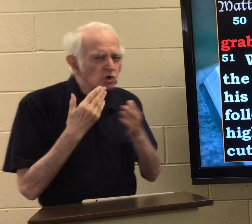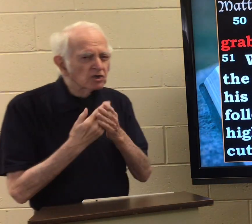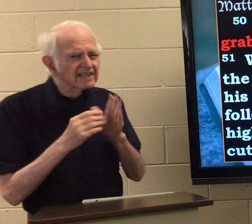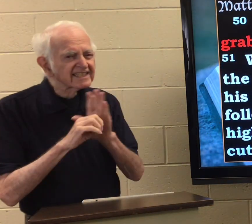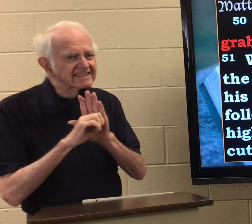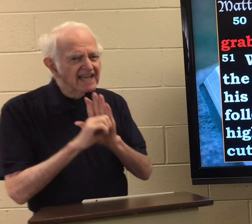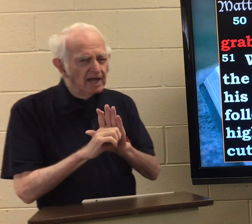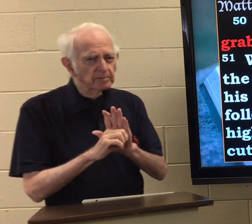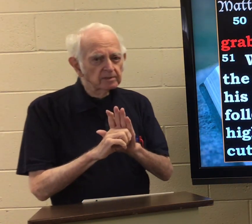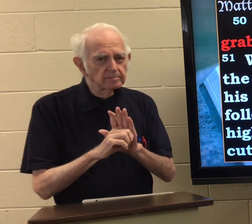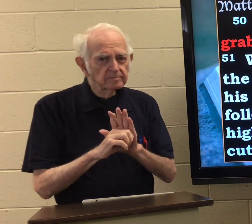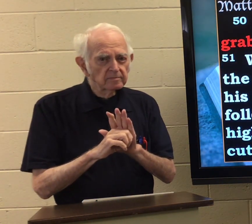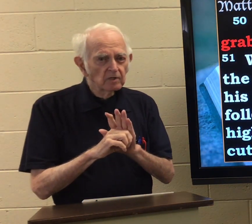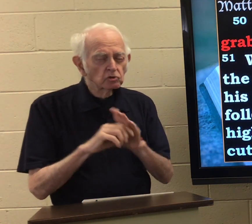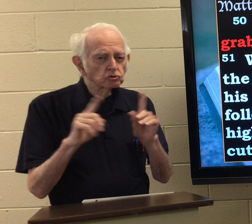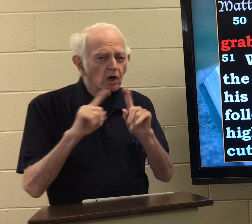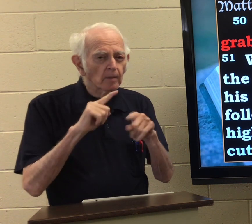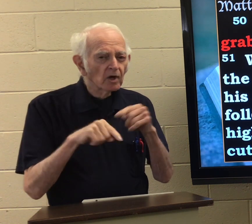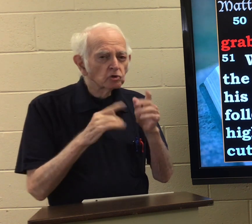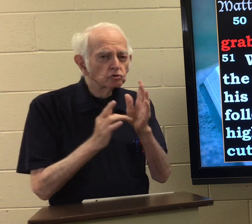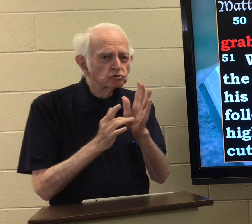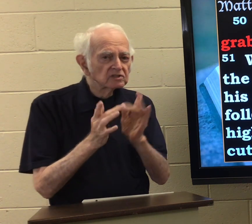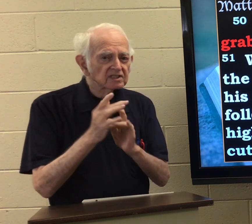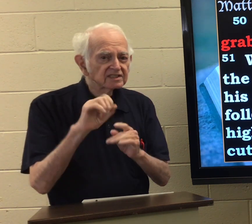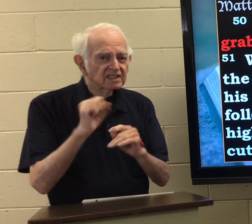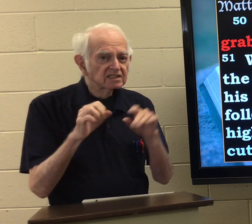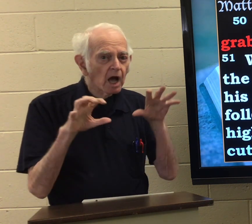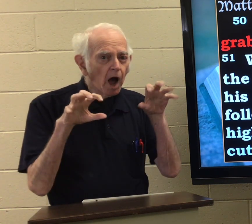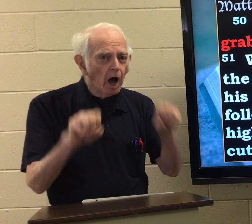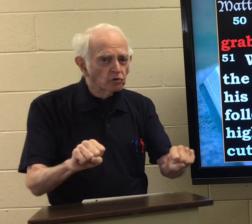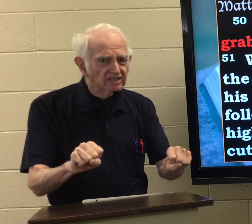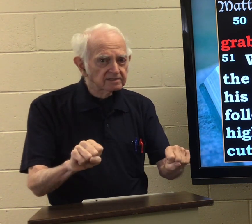This is a good example. Talking about Jesus' arrest.